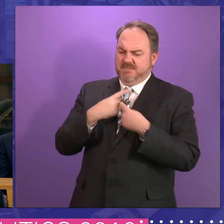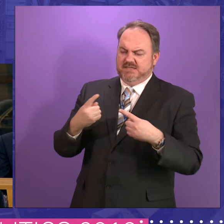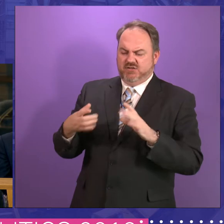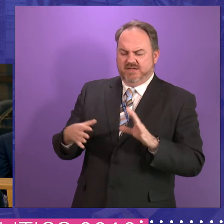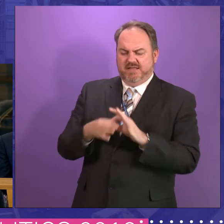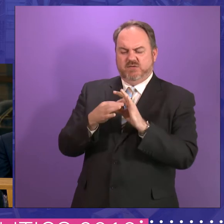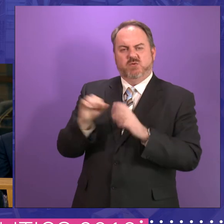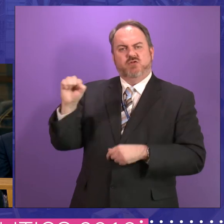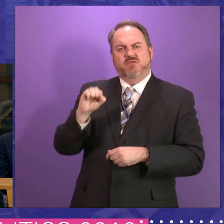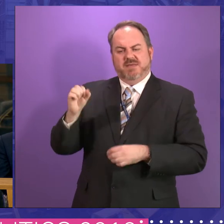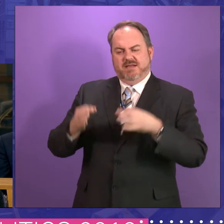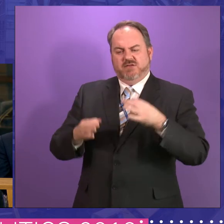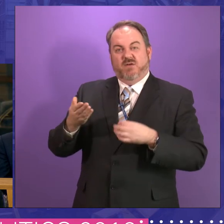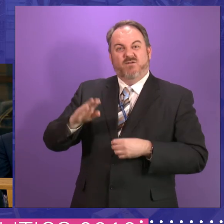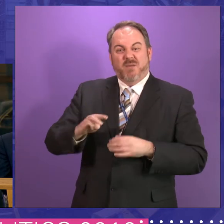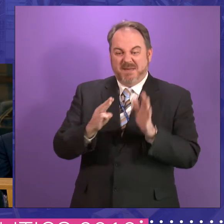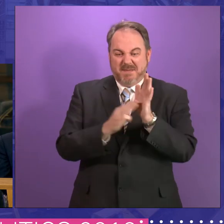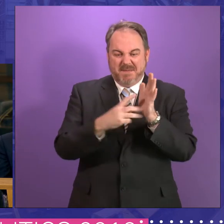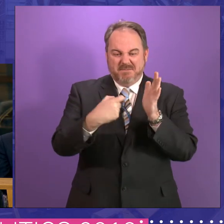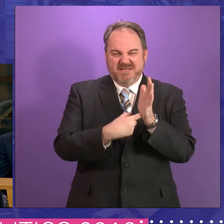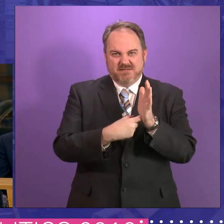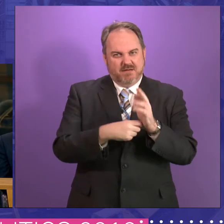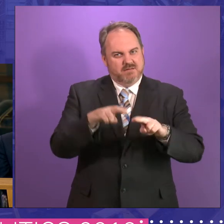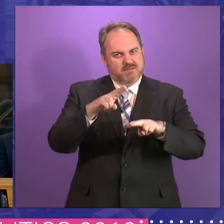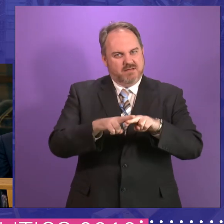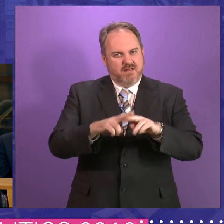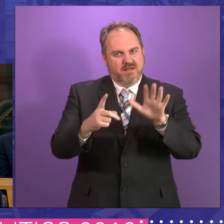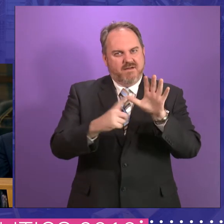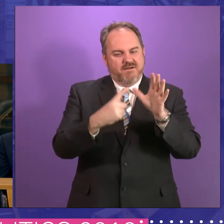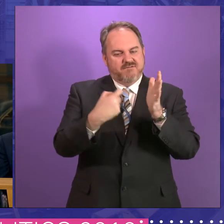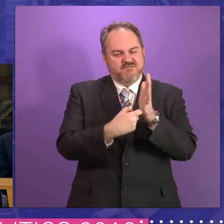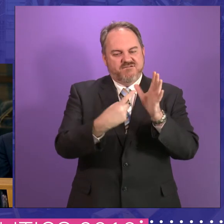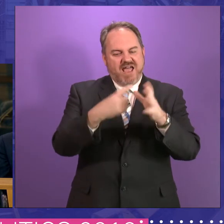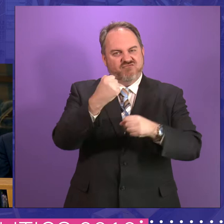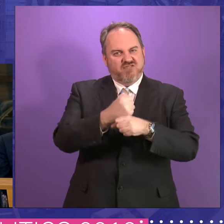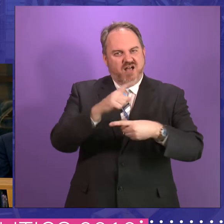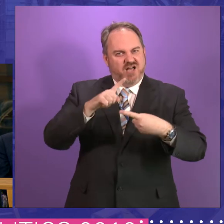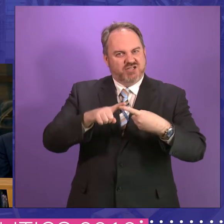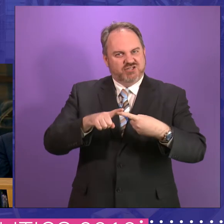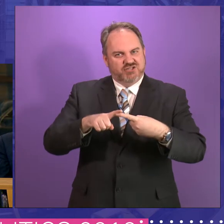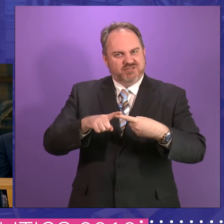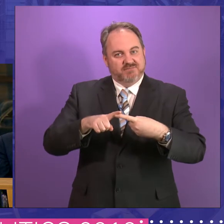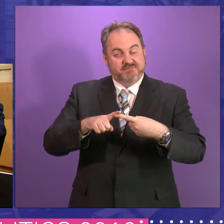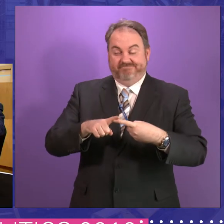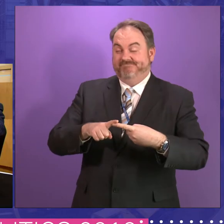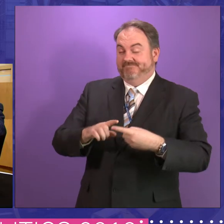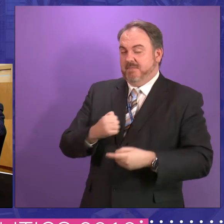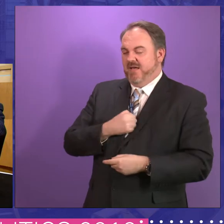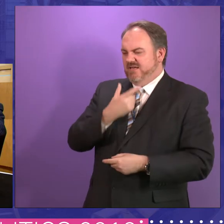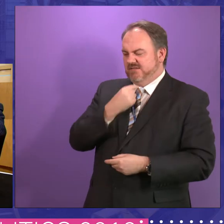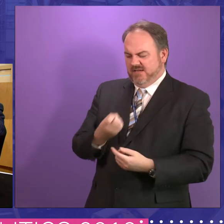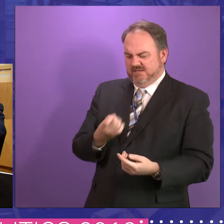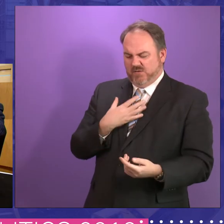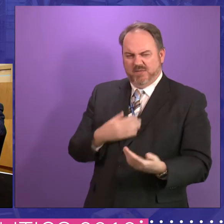from Mr Farage. I expect many other people got it as well. And my son said to me,